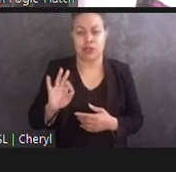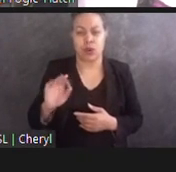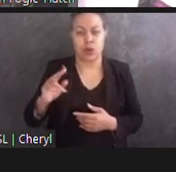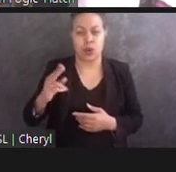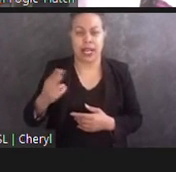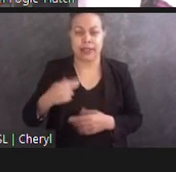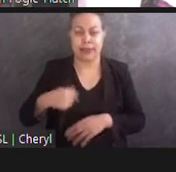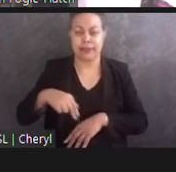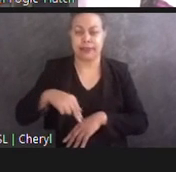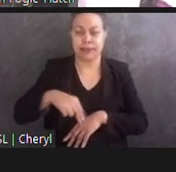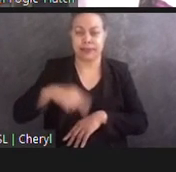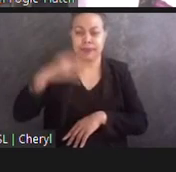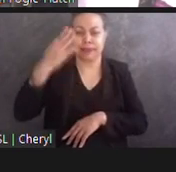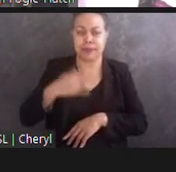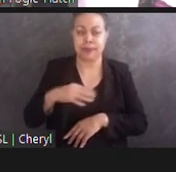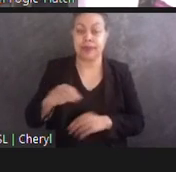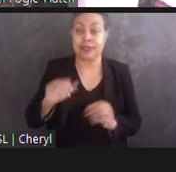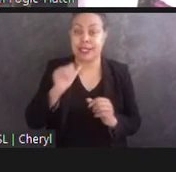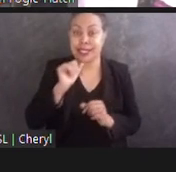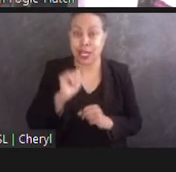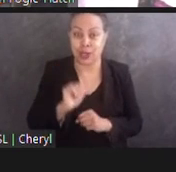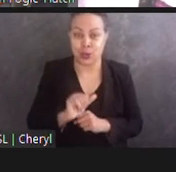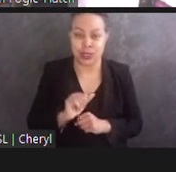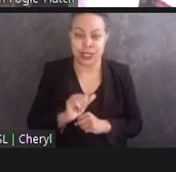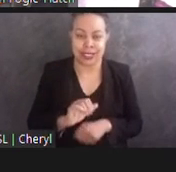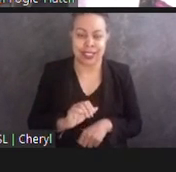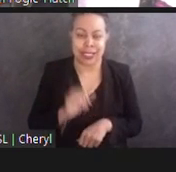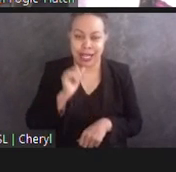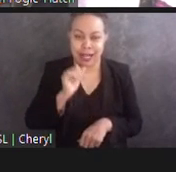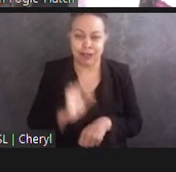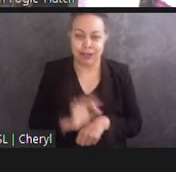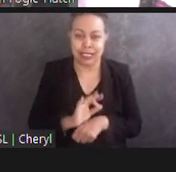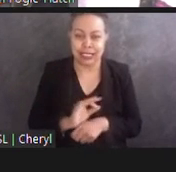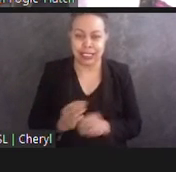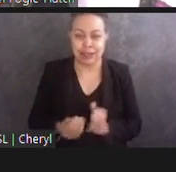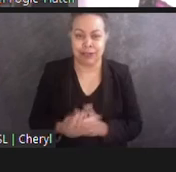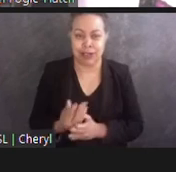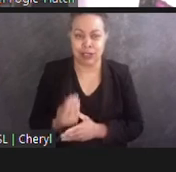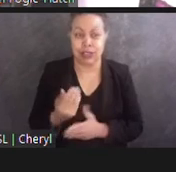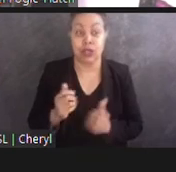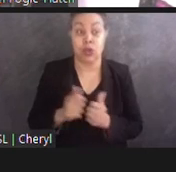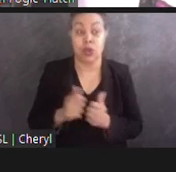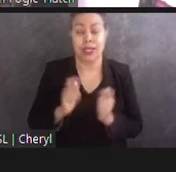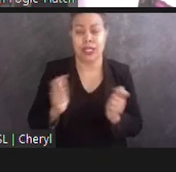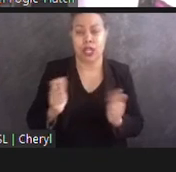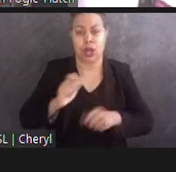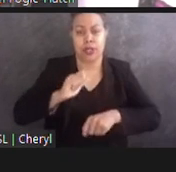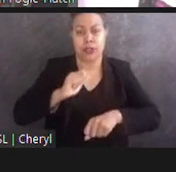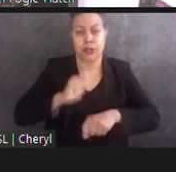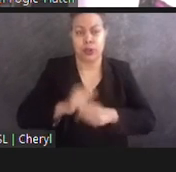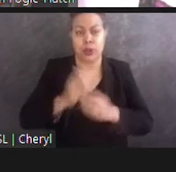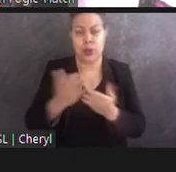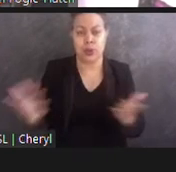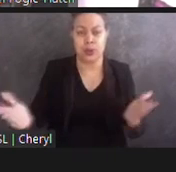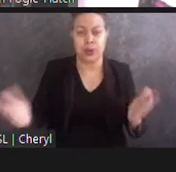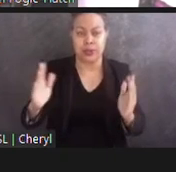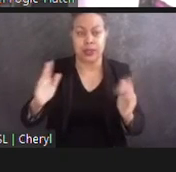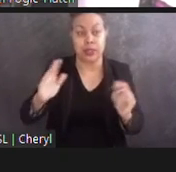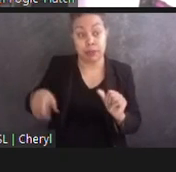of a non-working fountain that is framed by large stones. Behind her, white chains appear and the